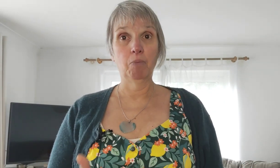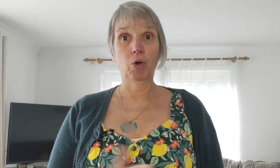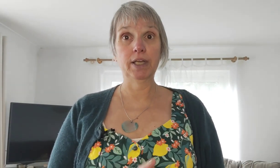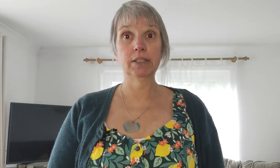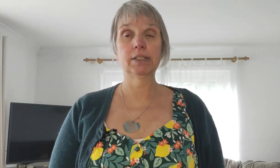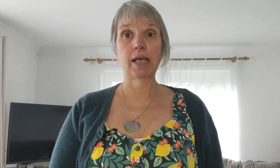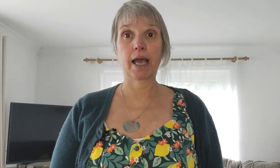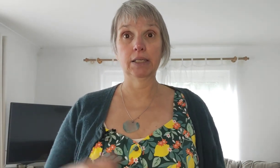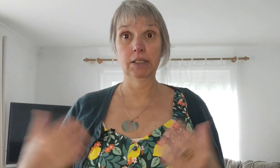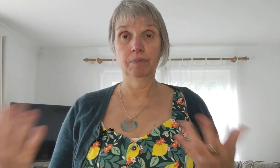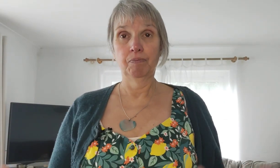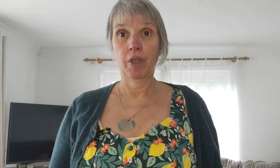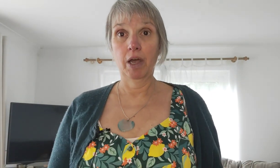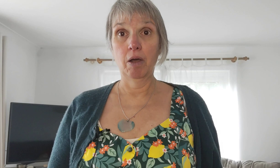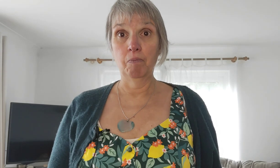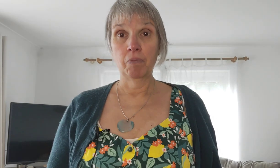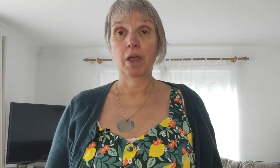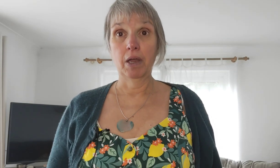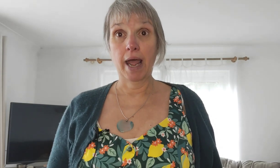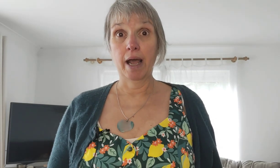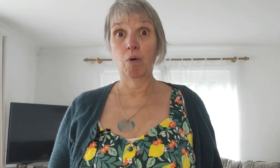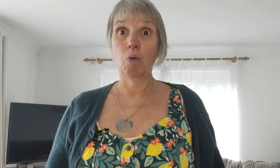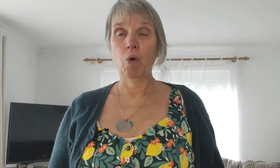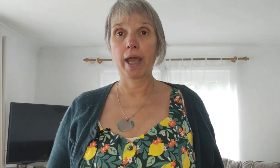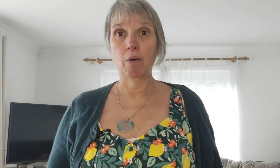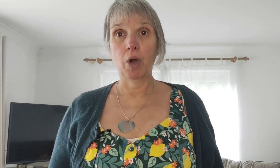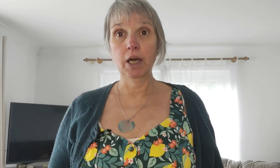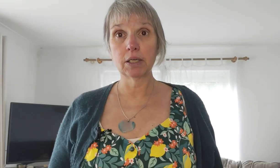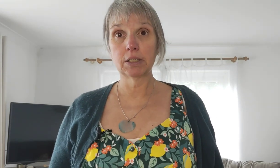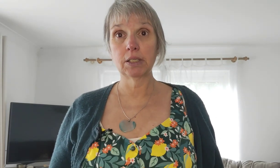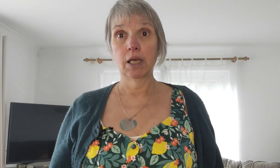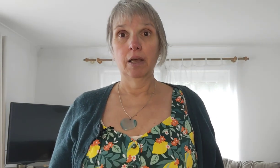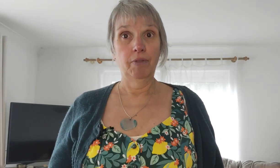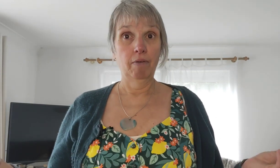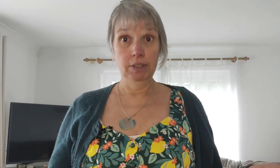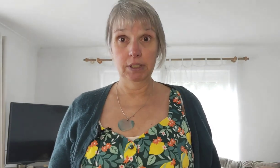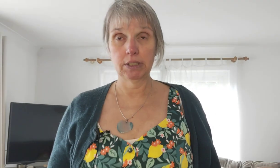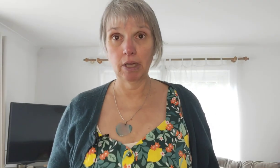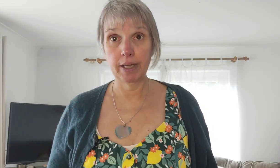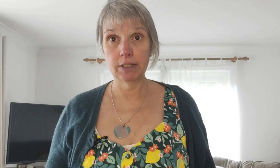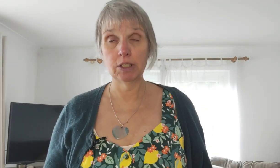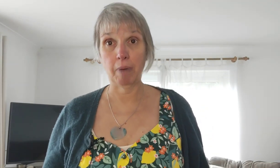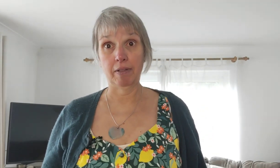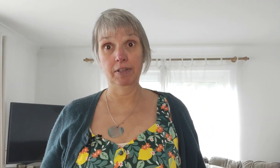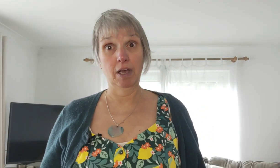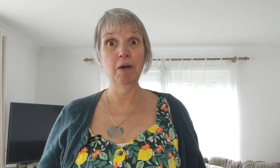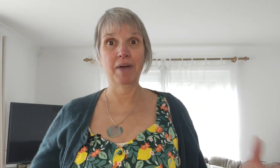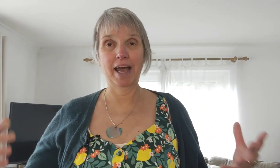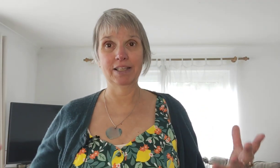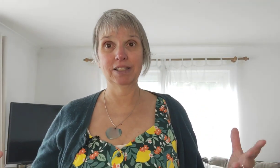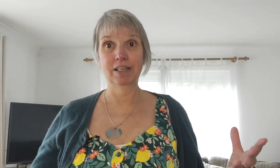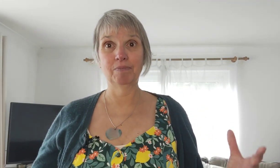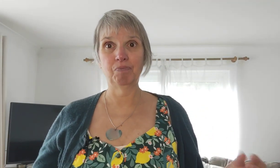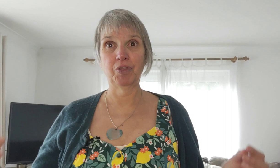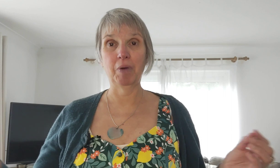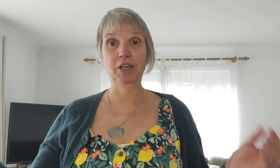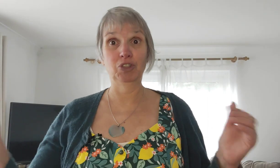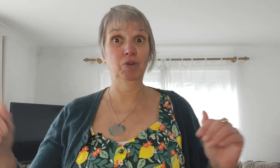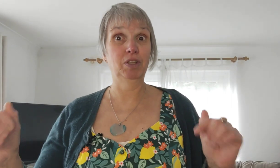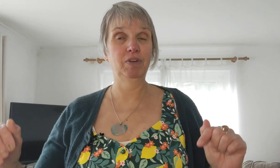points and um and how and why it works there is science to back this up and the person doing the